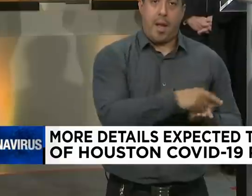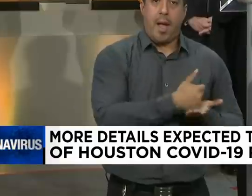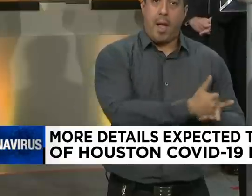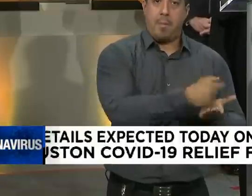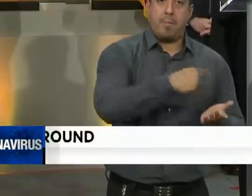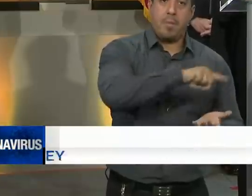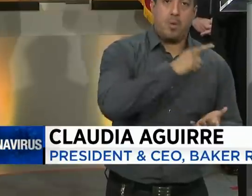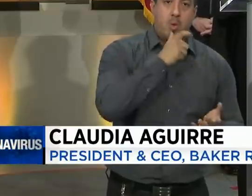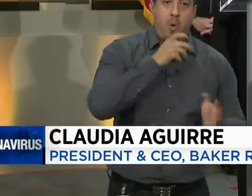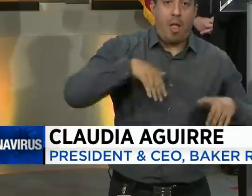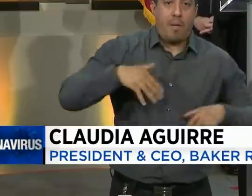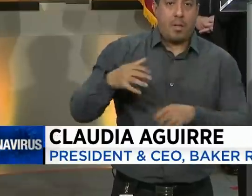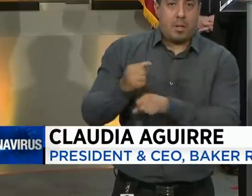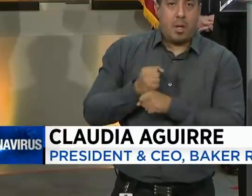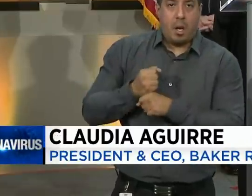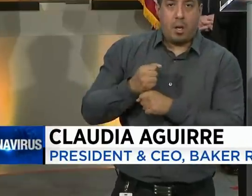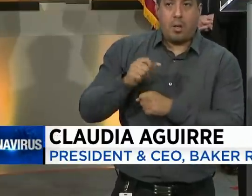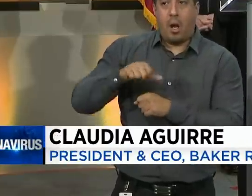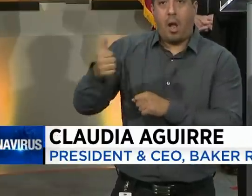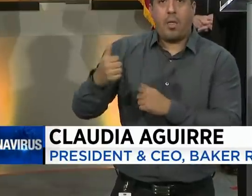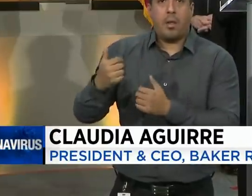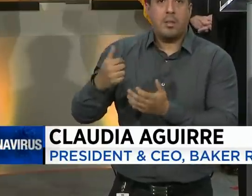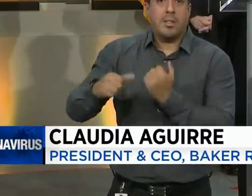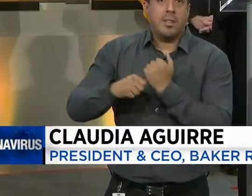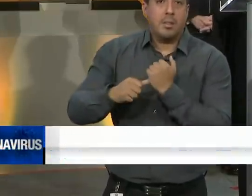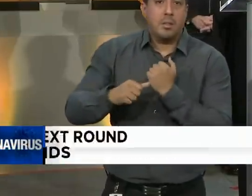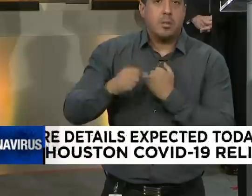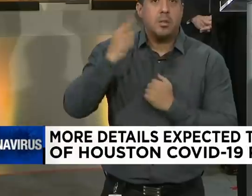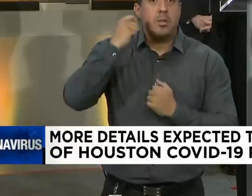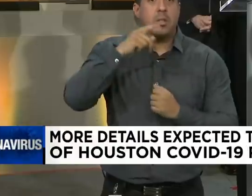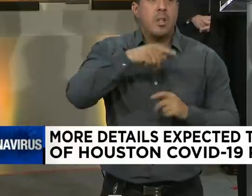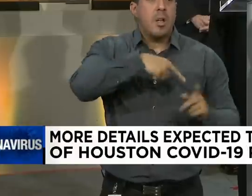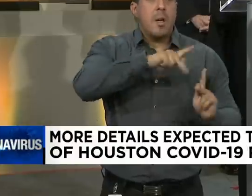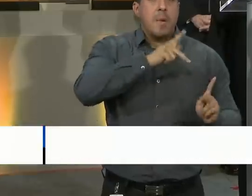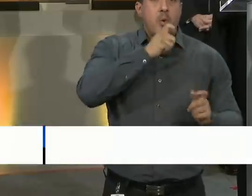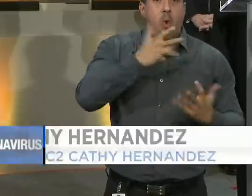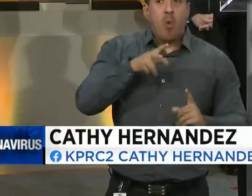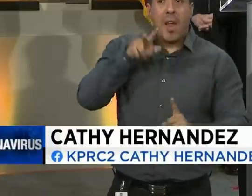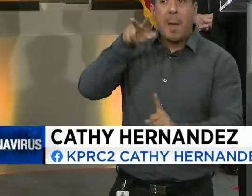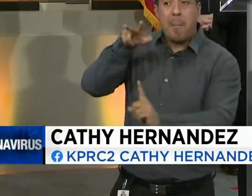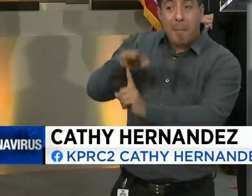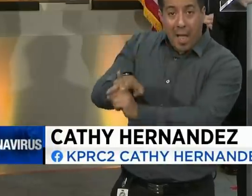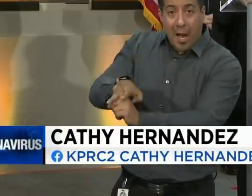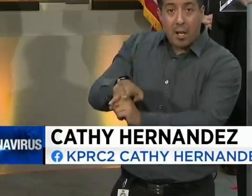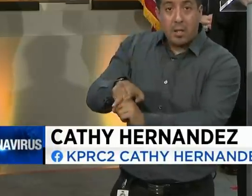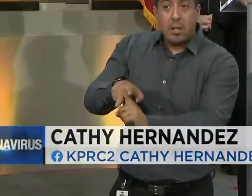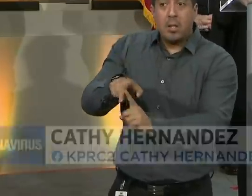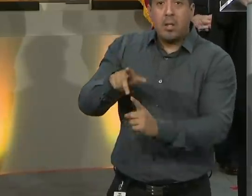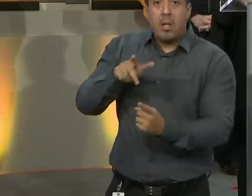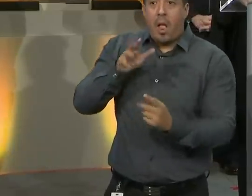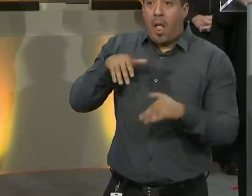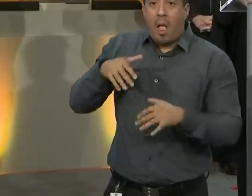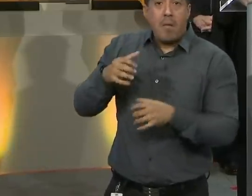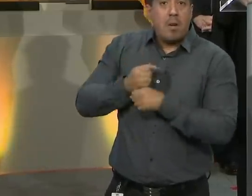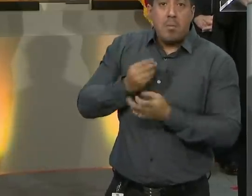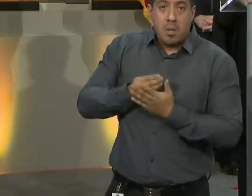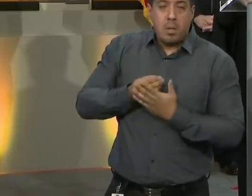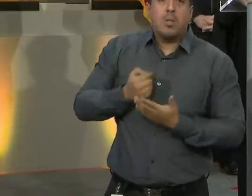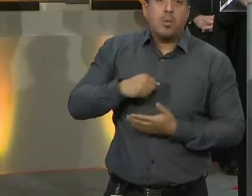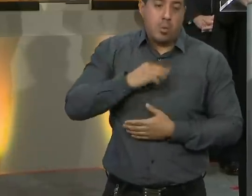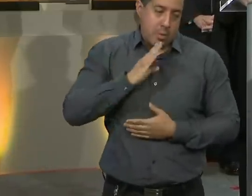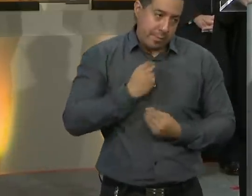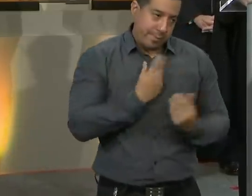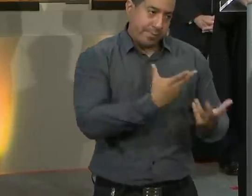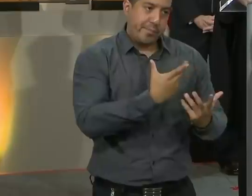allow thousands and thousands of families who have already applied get some relief to help with